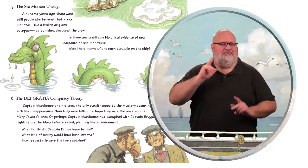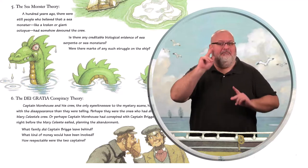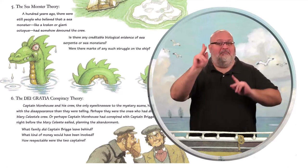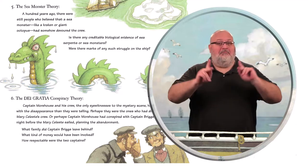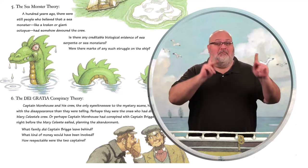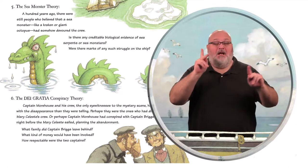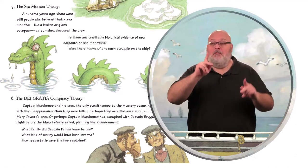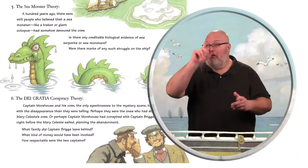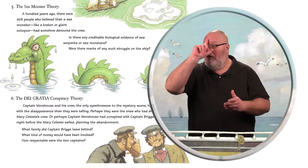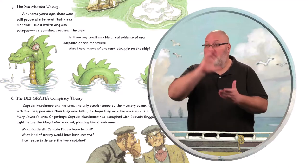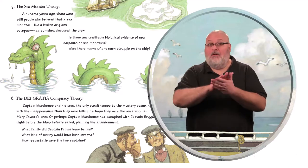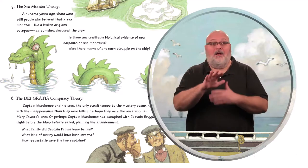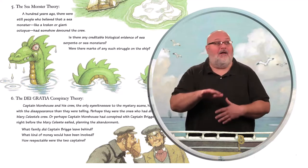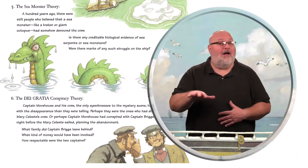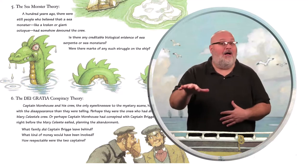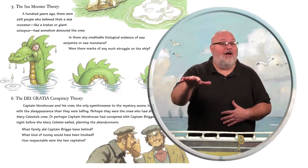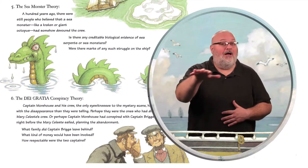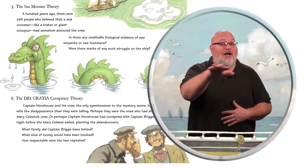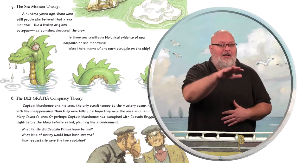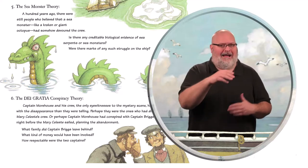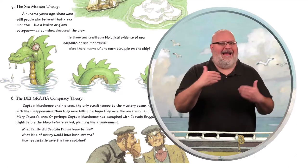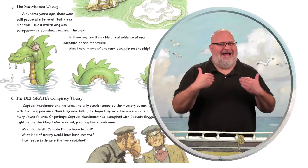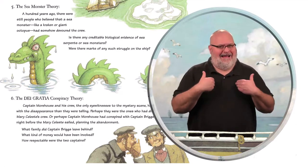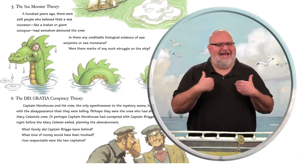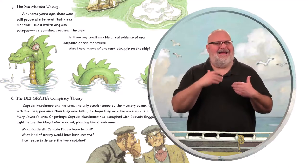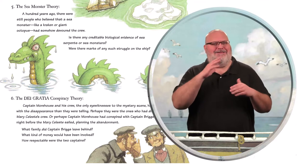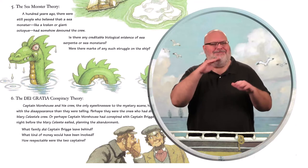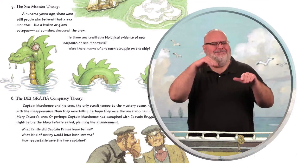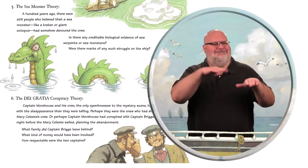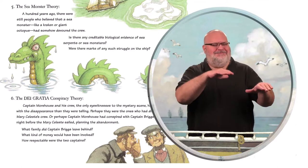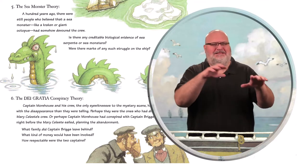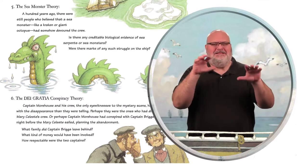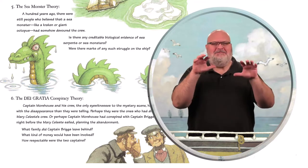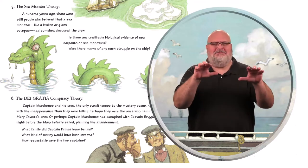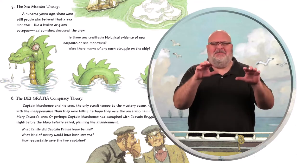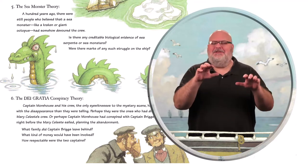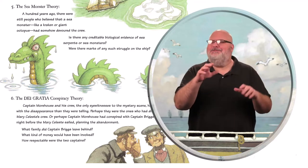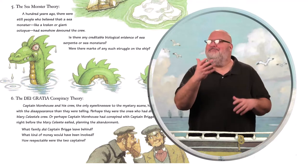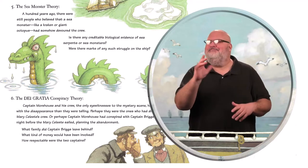A hundred years ago, there were still people who believed that a sea monster